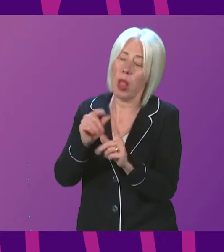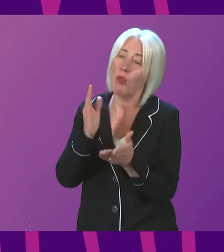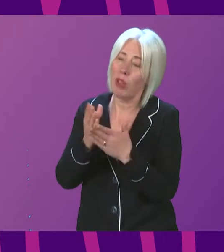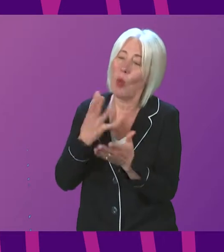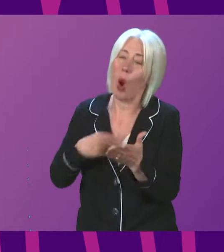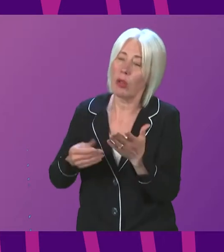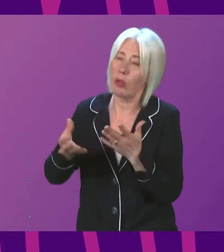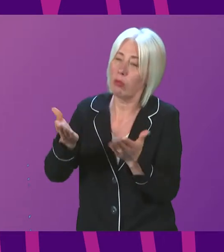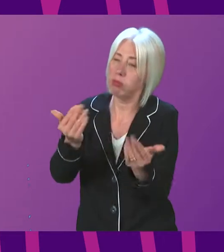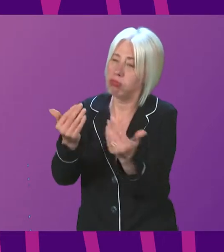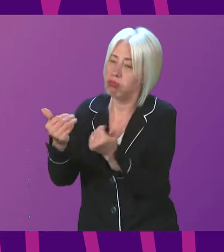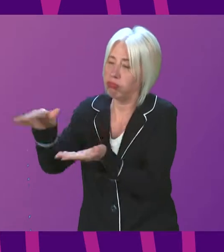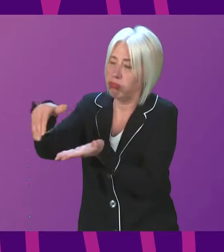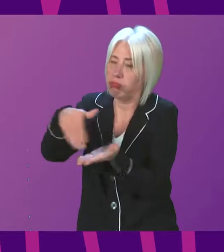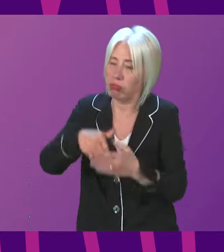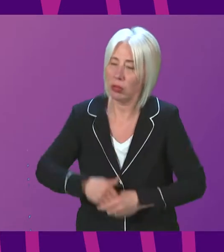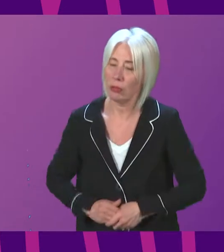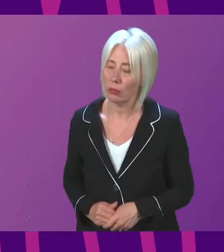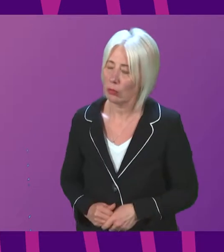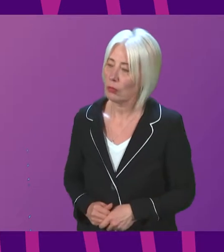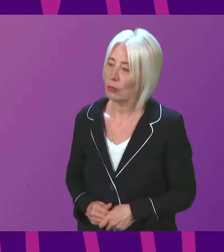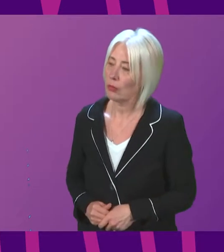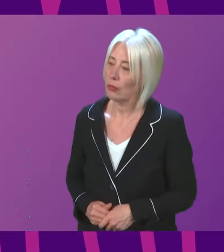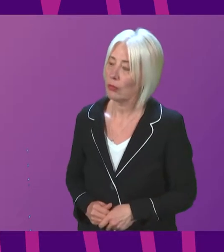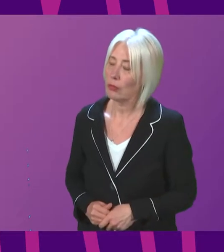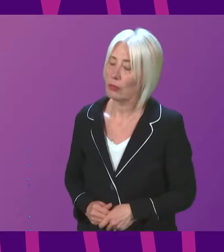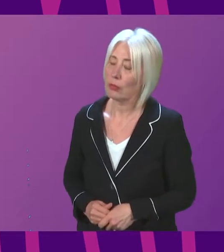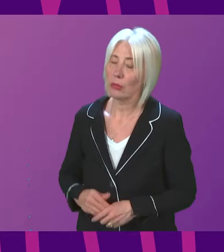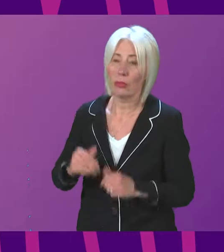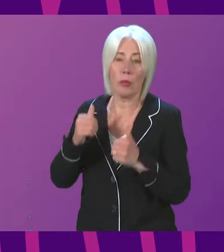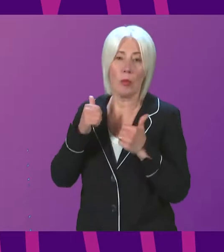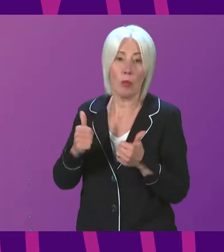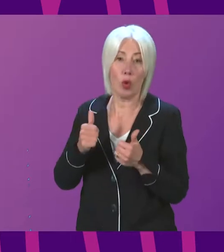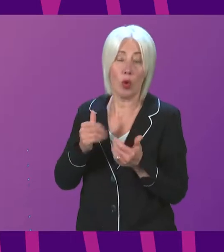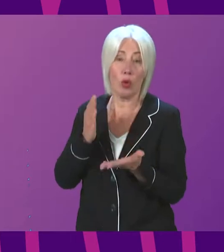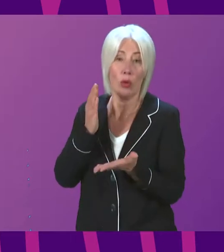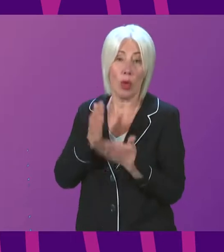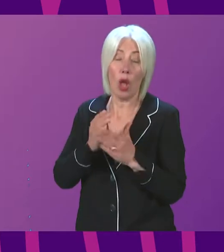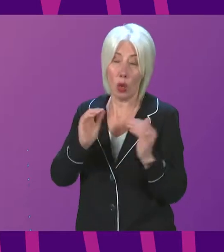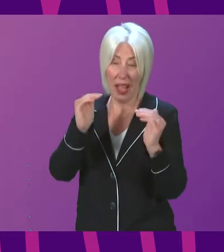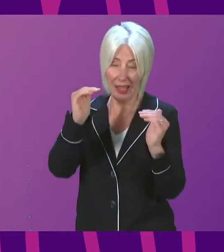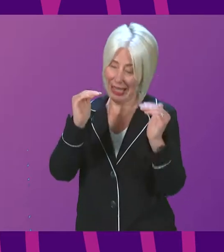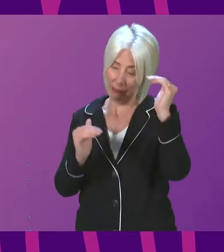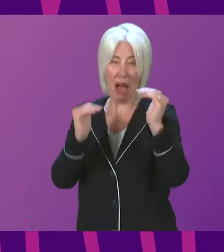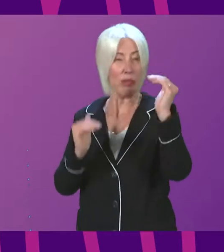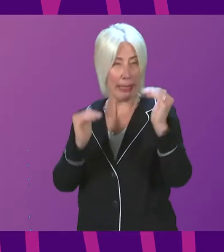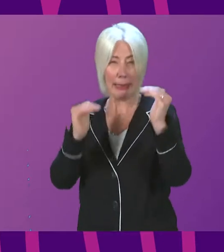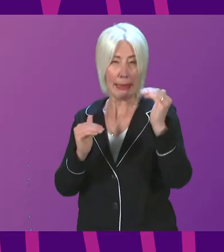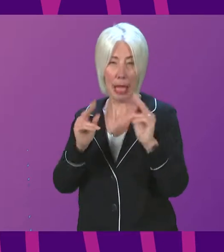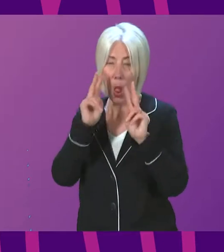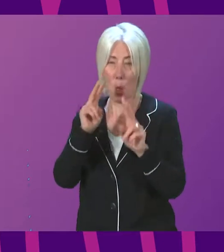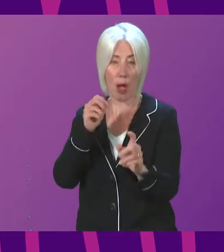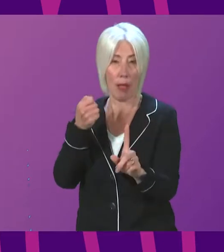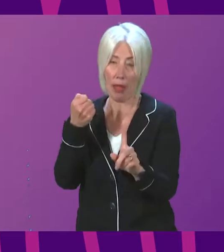to be followed by Tess White. Thank you, Presiding Officer. I welcome the decision to specifically include disparities in how the handling of the pandemic